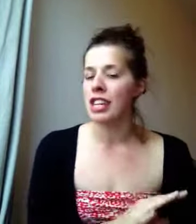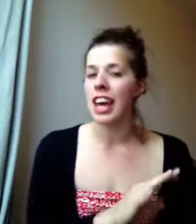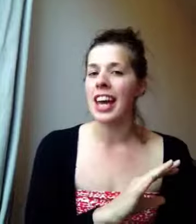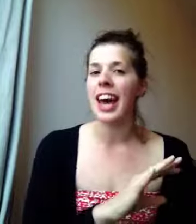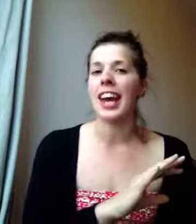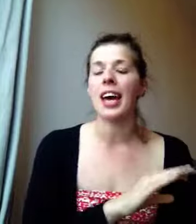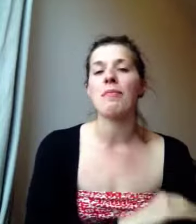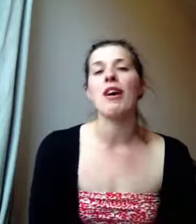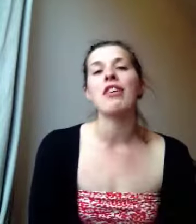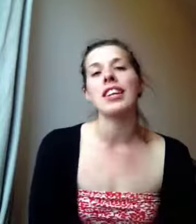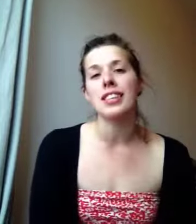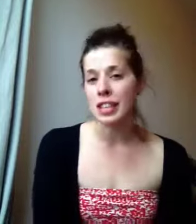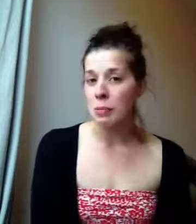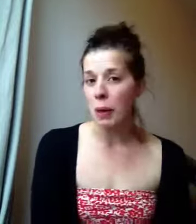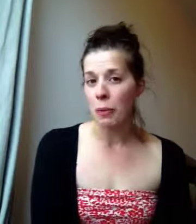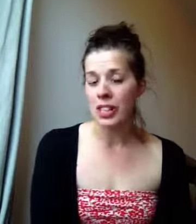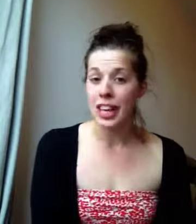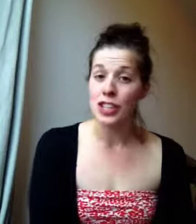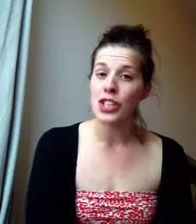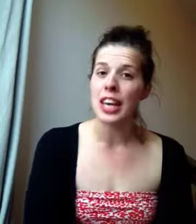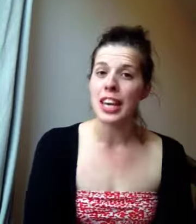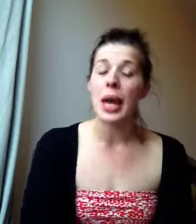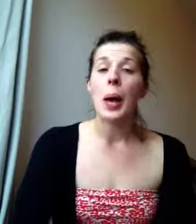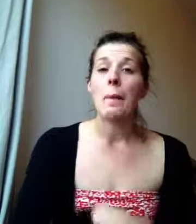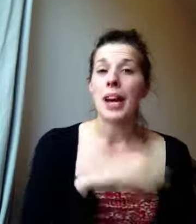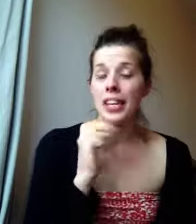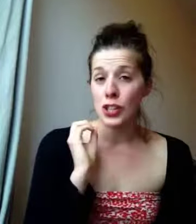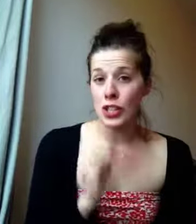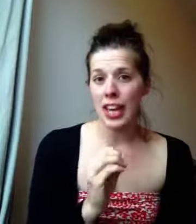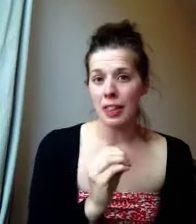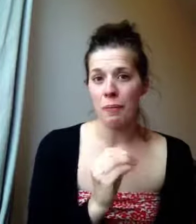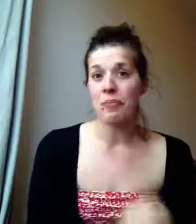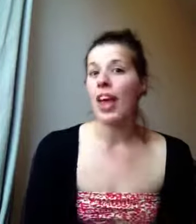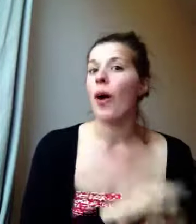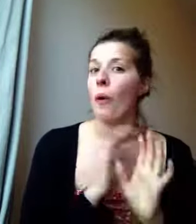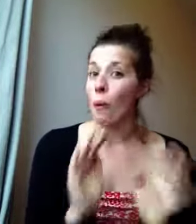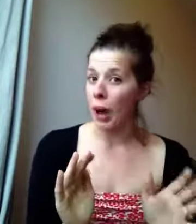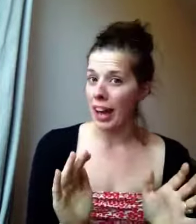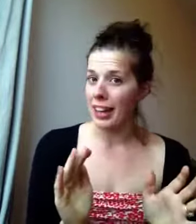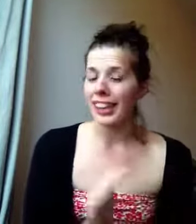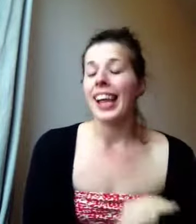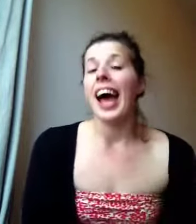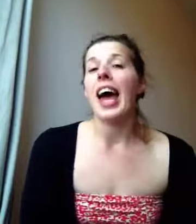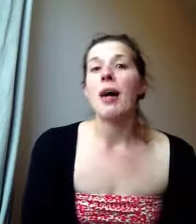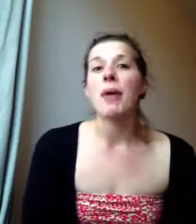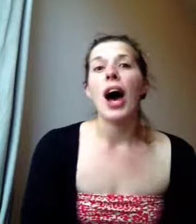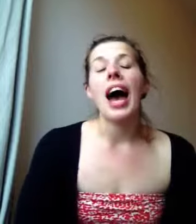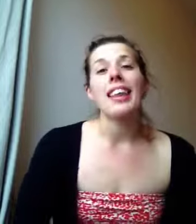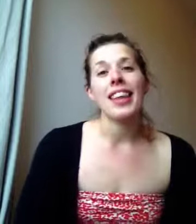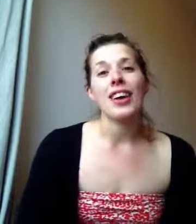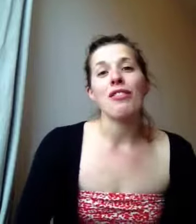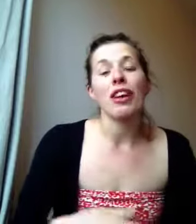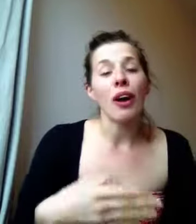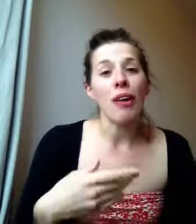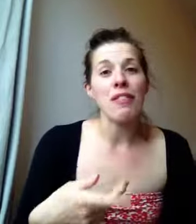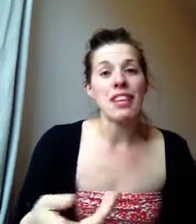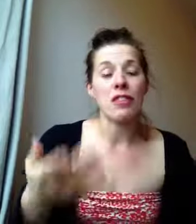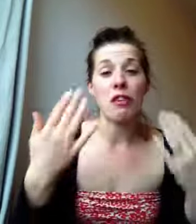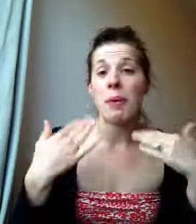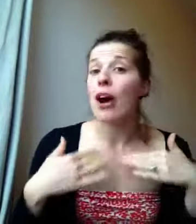day and I am very considered about the ones that I do take, but I do take them. Why? I think a lot of this from my